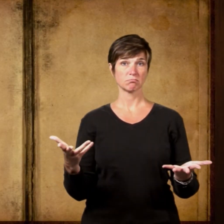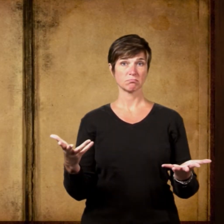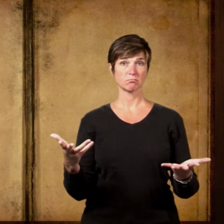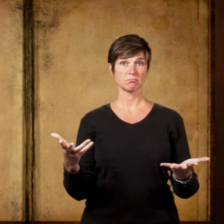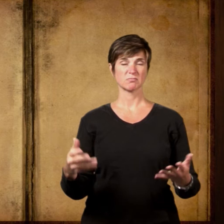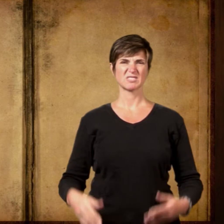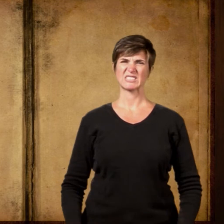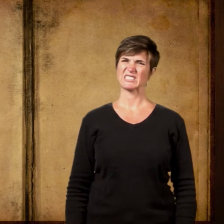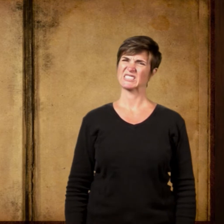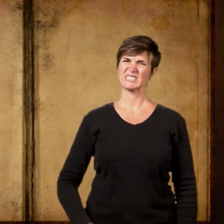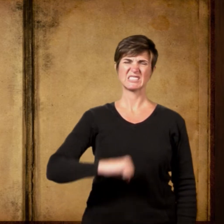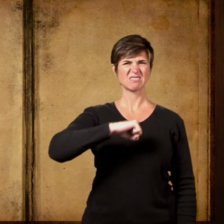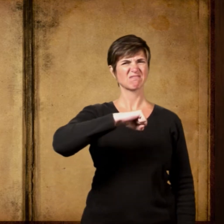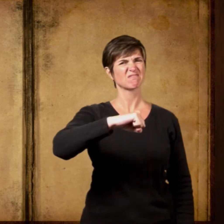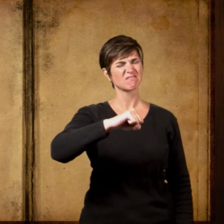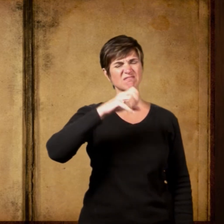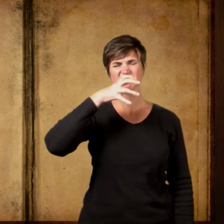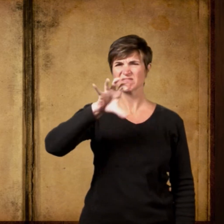Without Wanting To Wanting